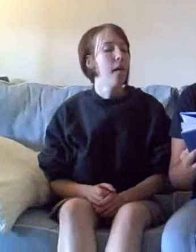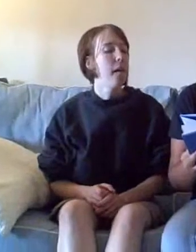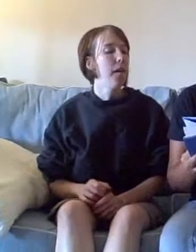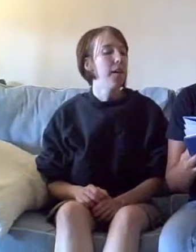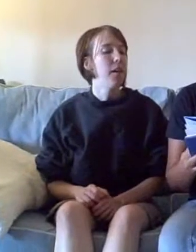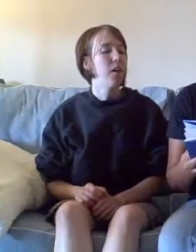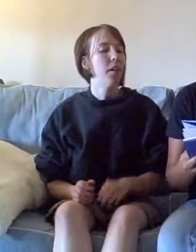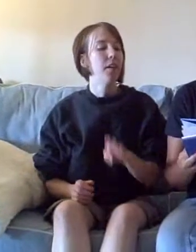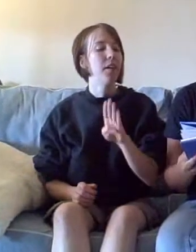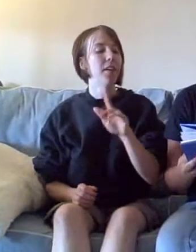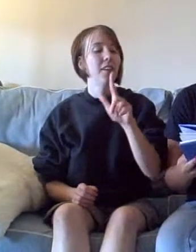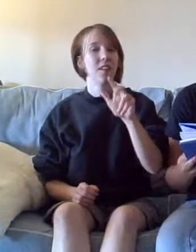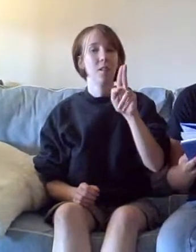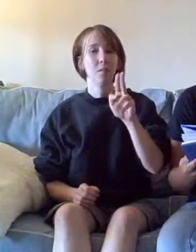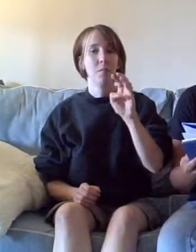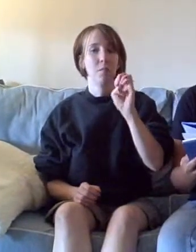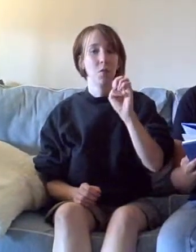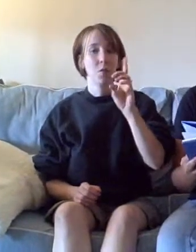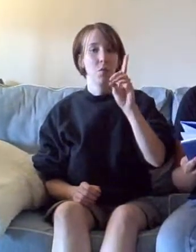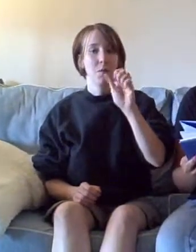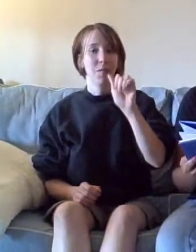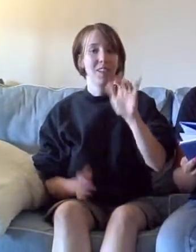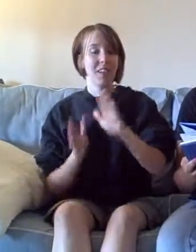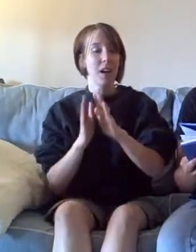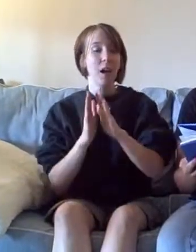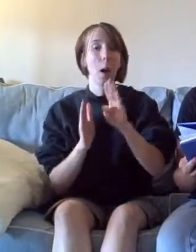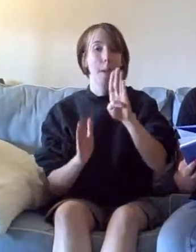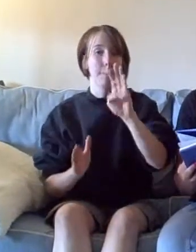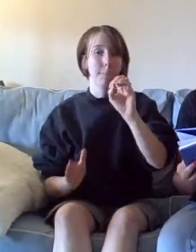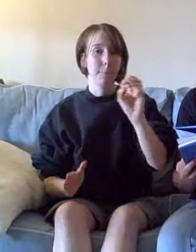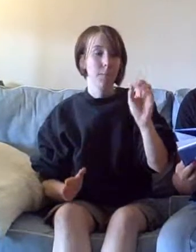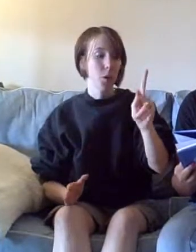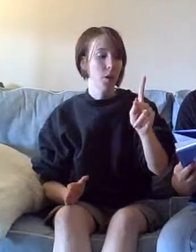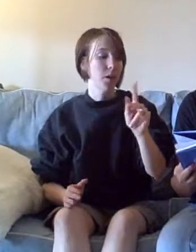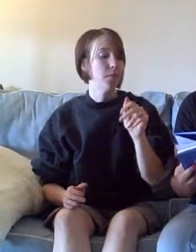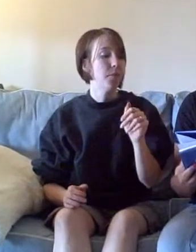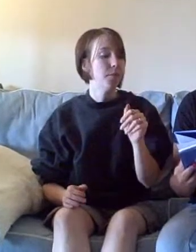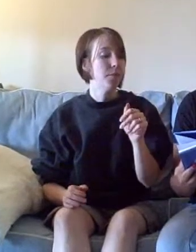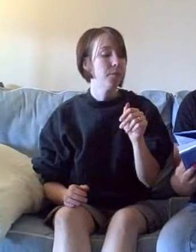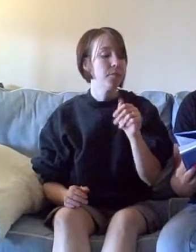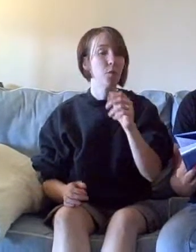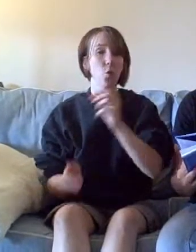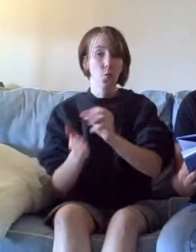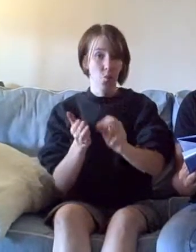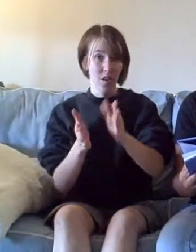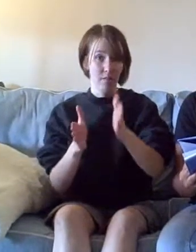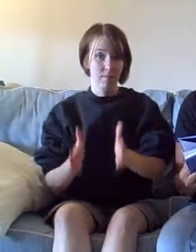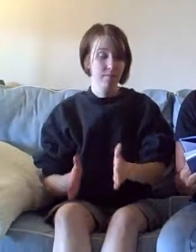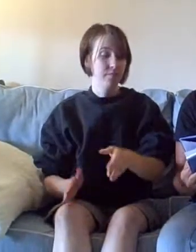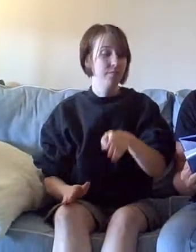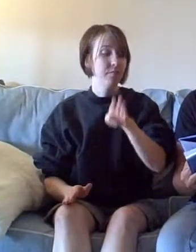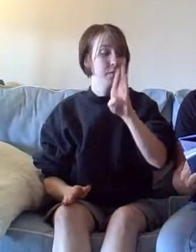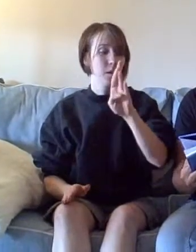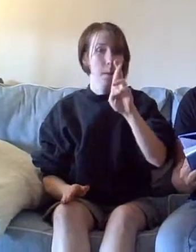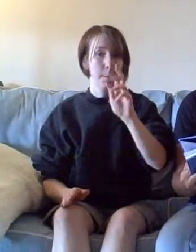The Blue Day Book, by Bradley,